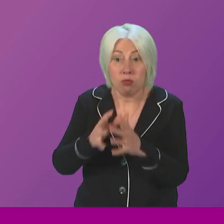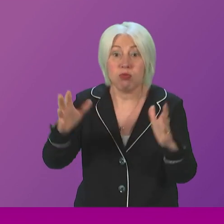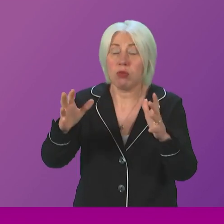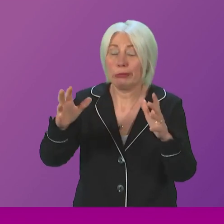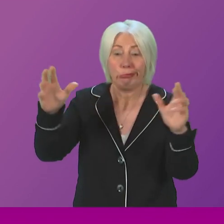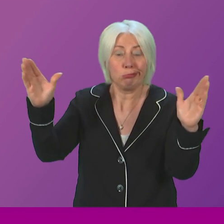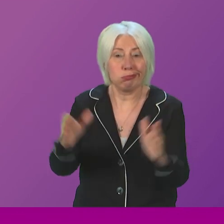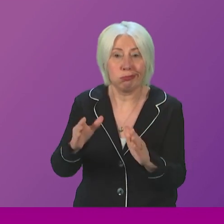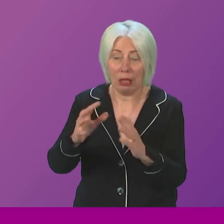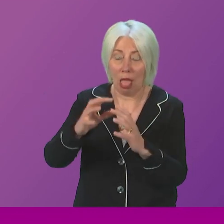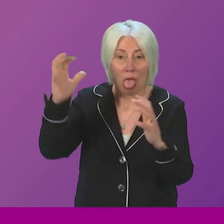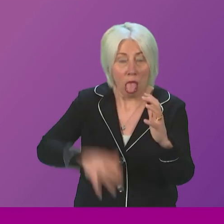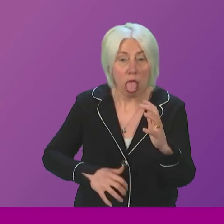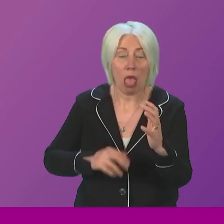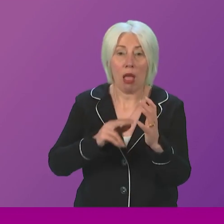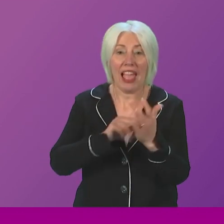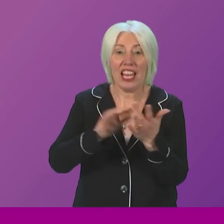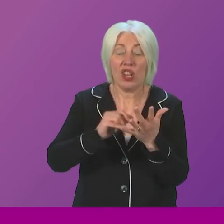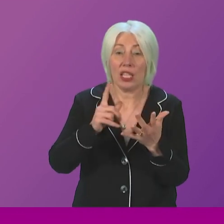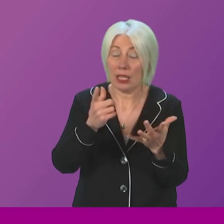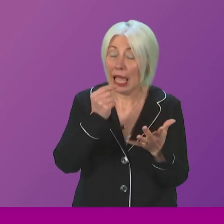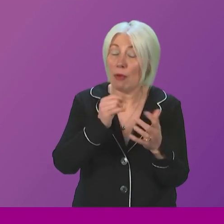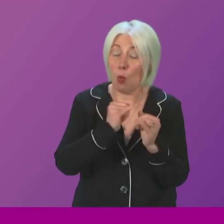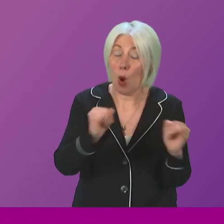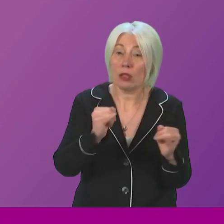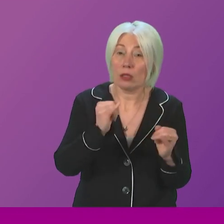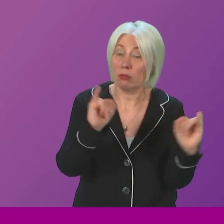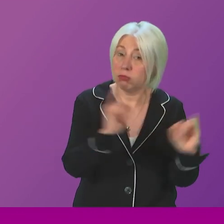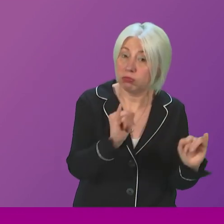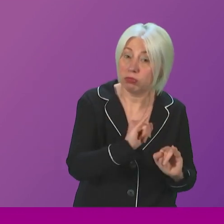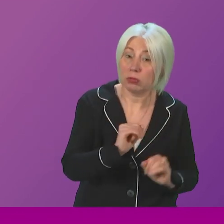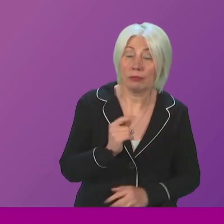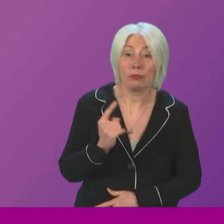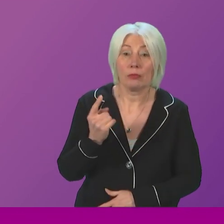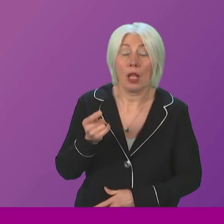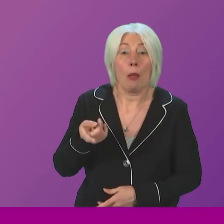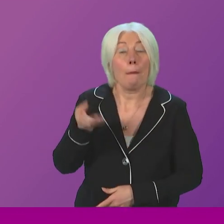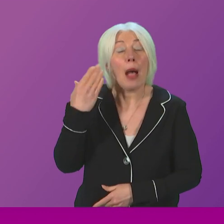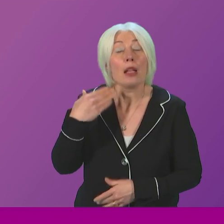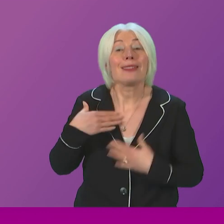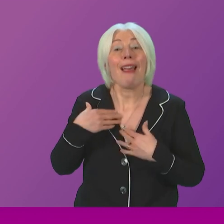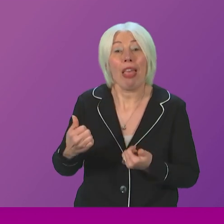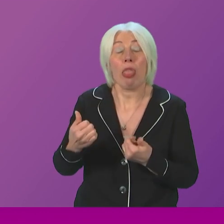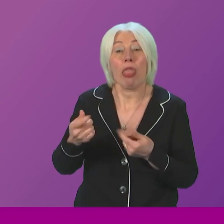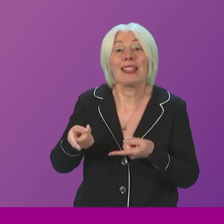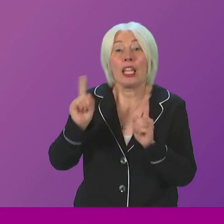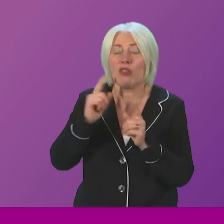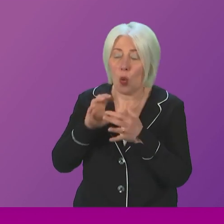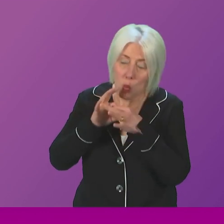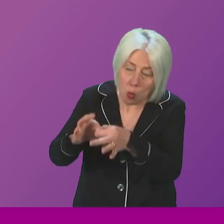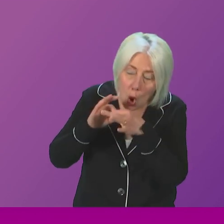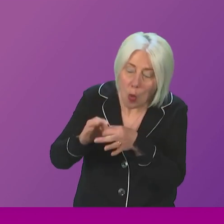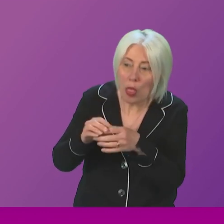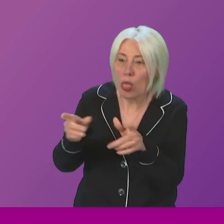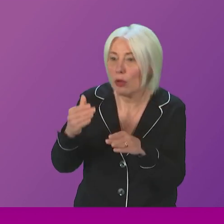and push the NHS further into crisis. To her credit, Jean Freeman listened to the workers, worked with Scottish